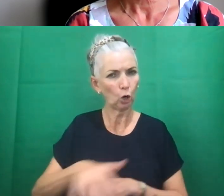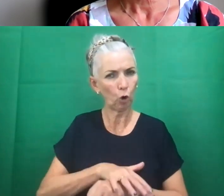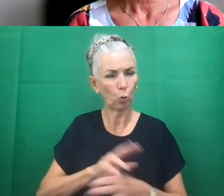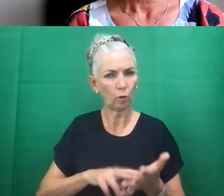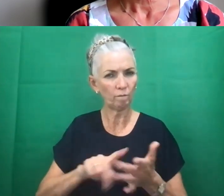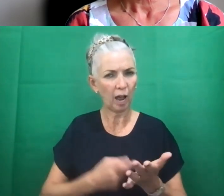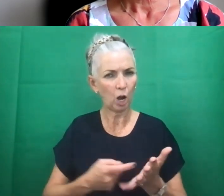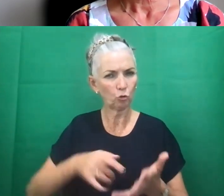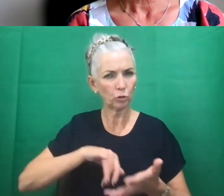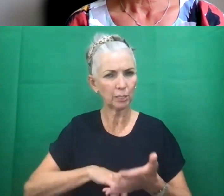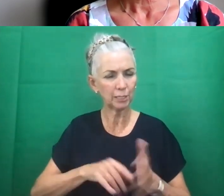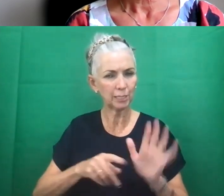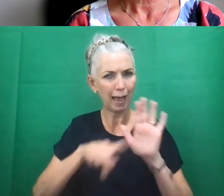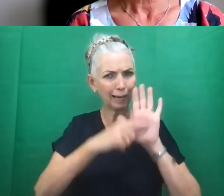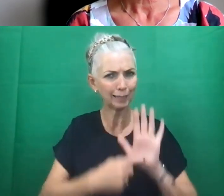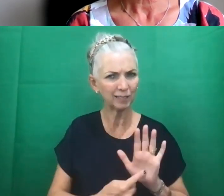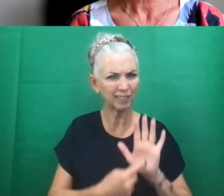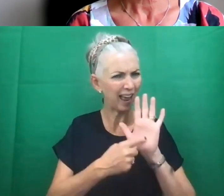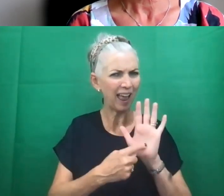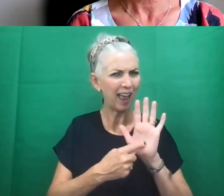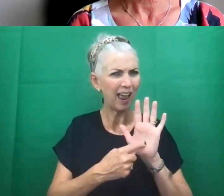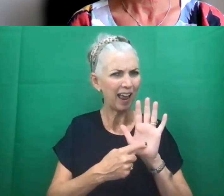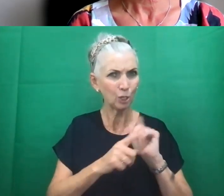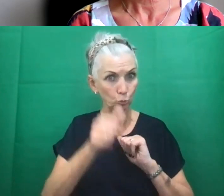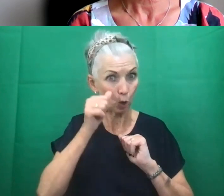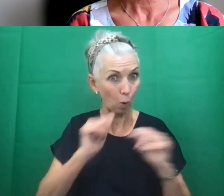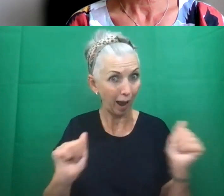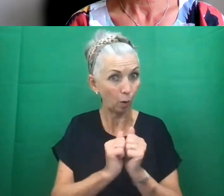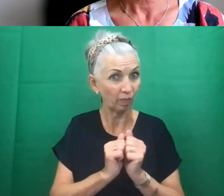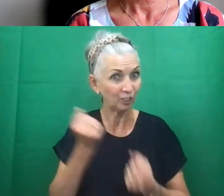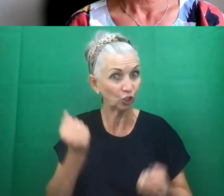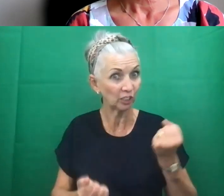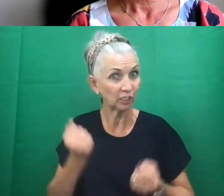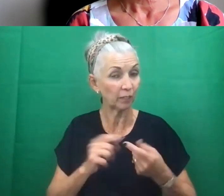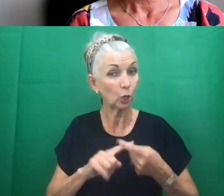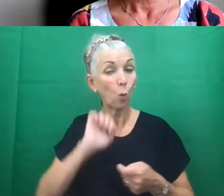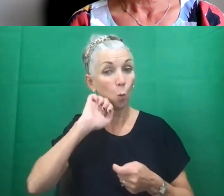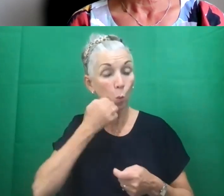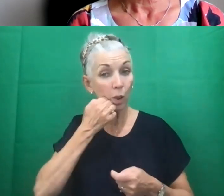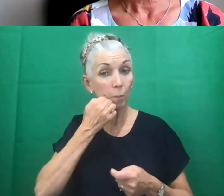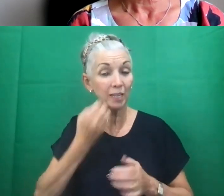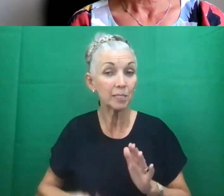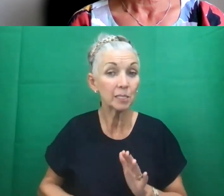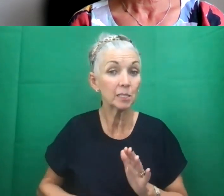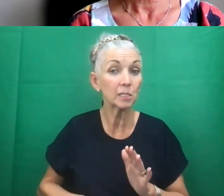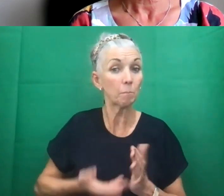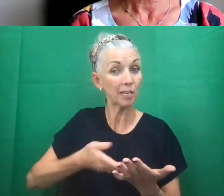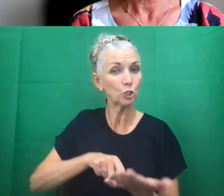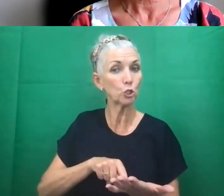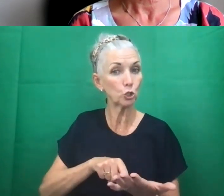know, or how did they justify it? And do you know if there's going to be a submission to the COVID inquiry on this? Will it be covered? Oh,